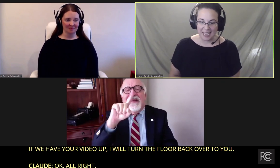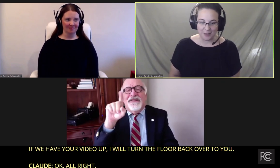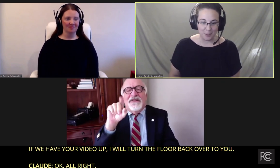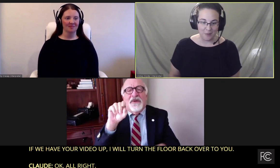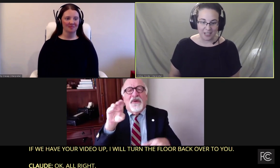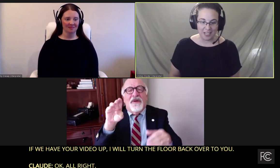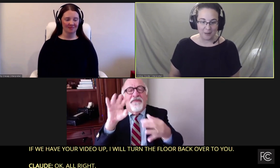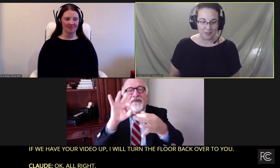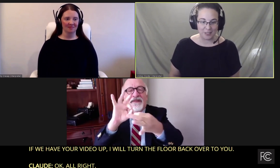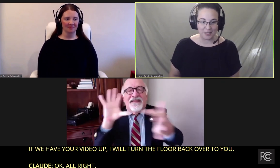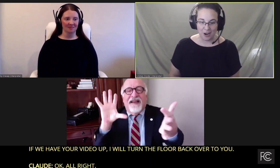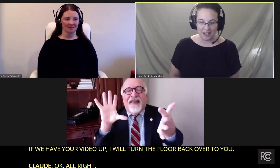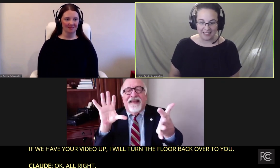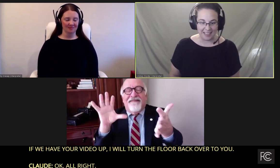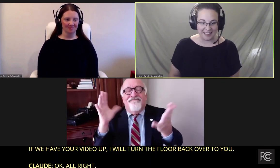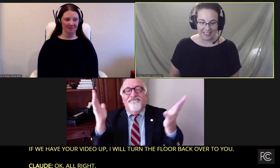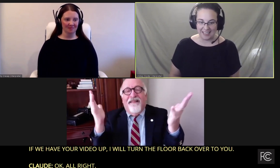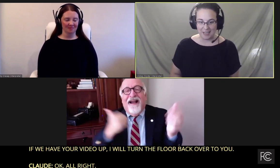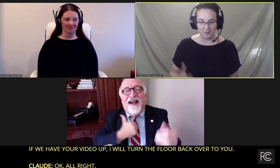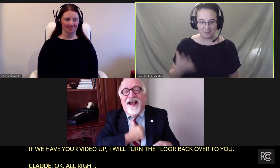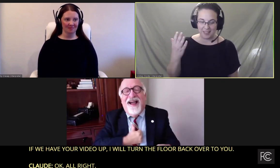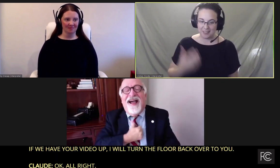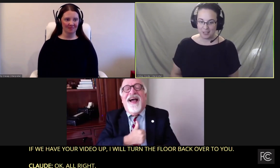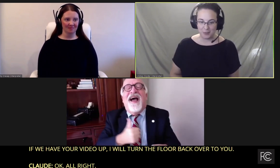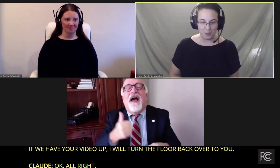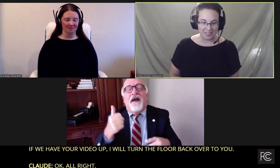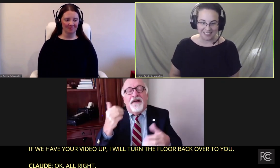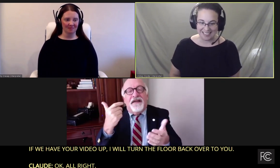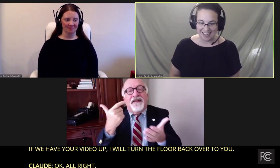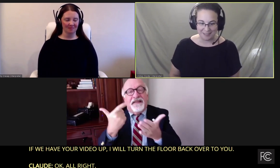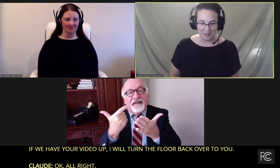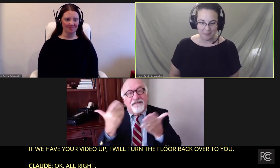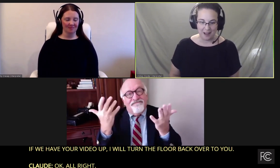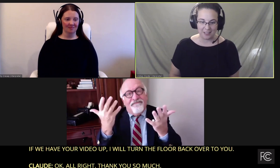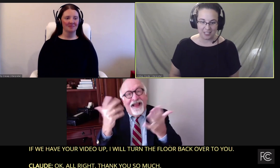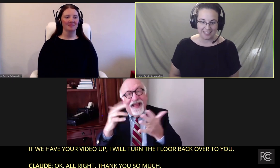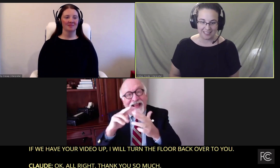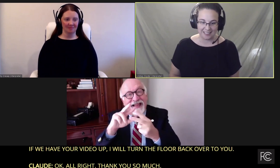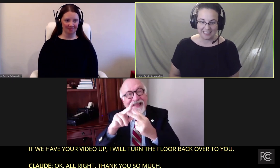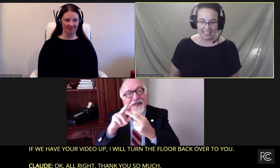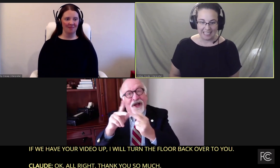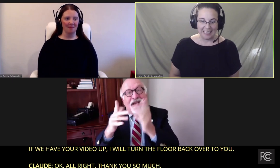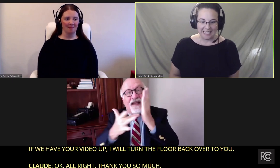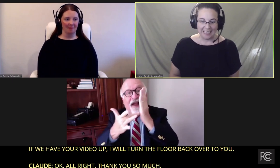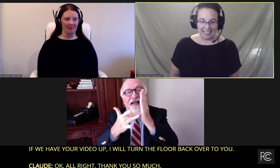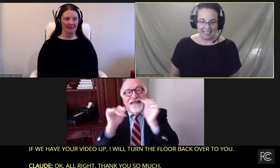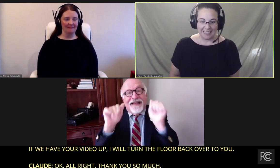Thank you so much. I'm sorry that the Zoom disconnected. My apologies.